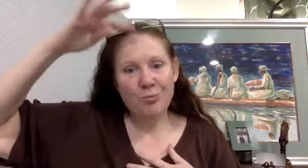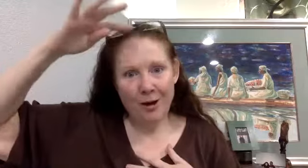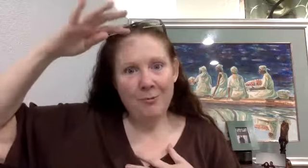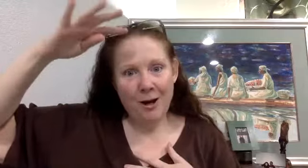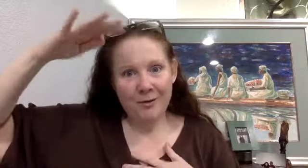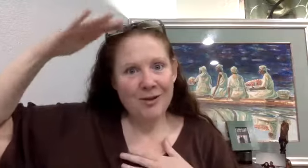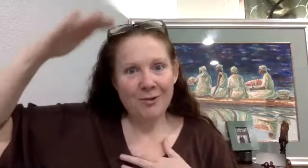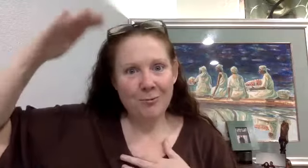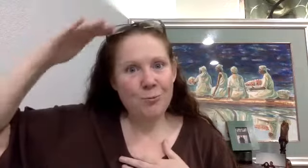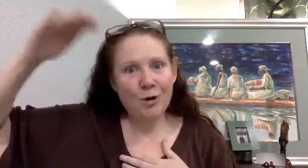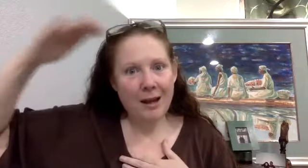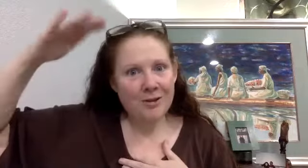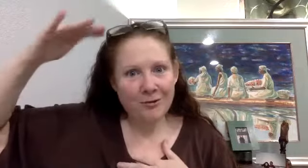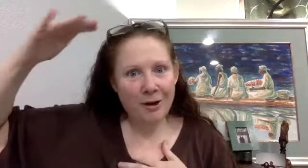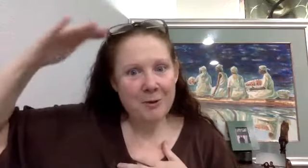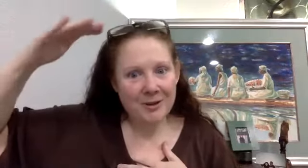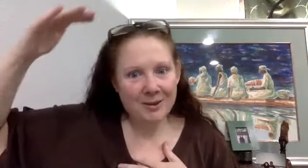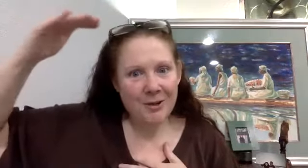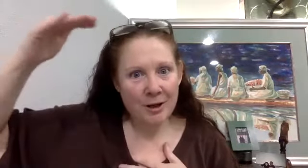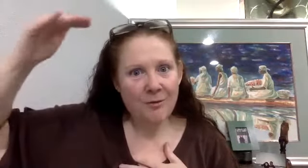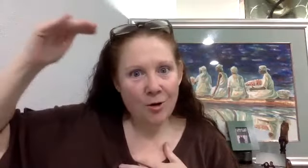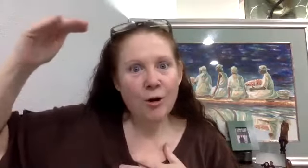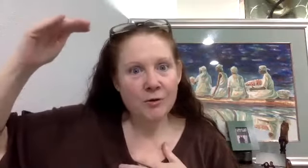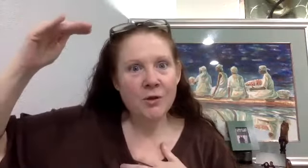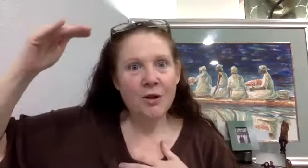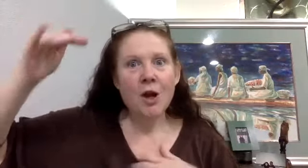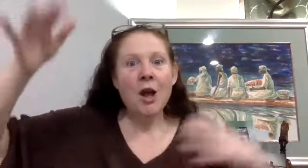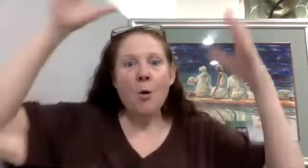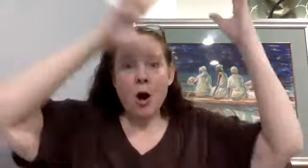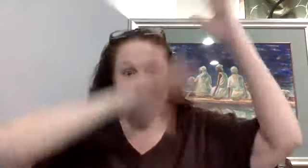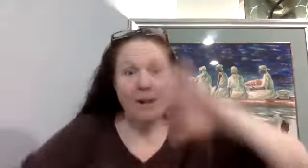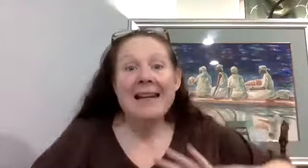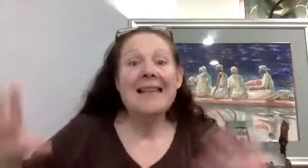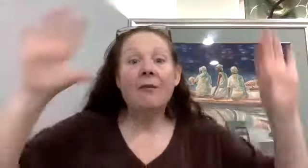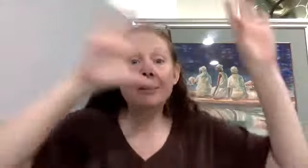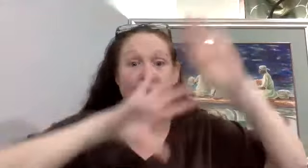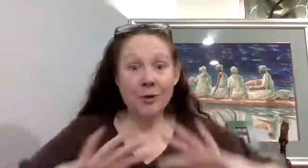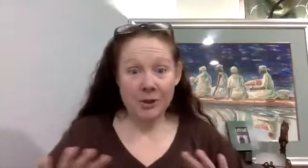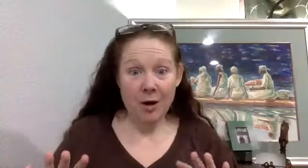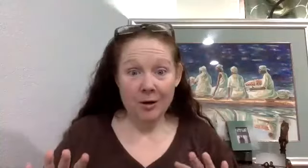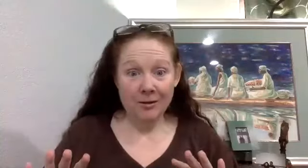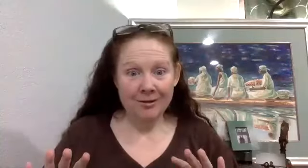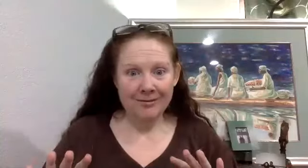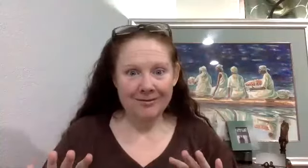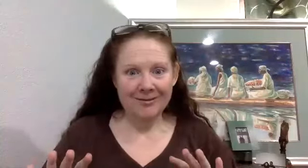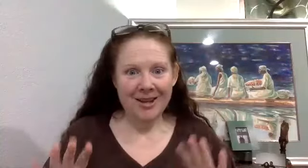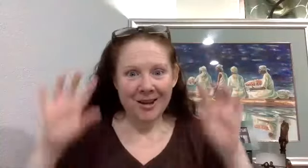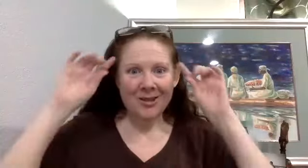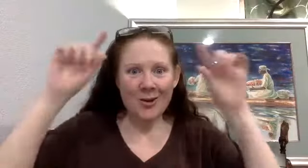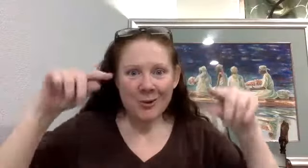brain waves are work at certain frequencies, like 24 Hertz, our brains have electrosmog. Cause those